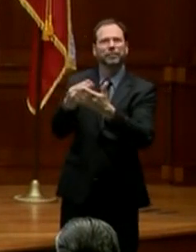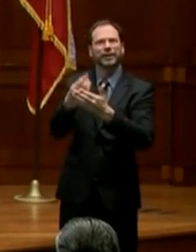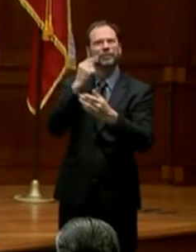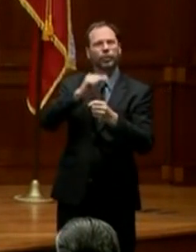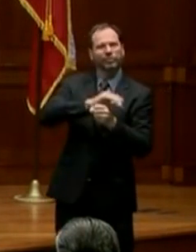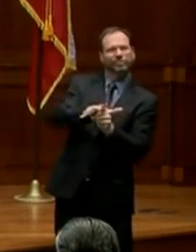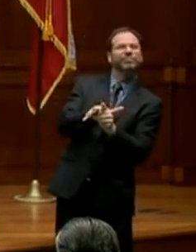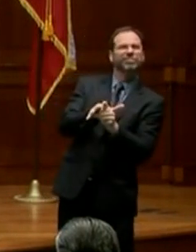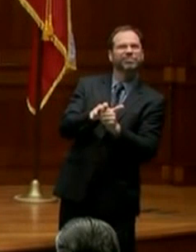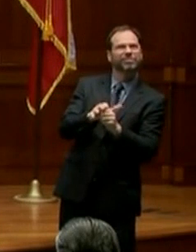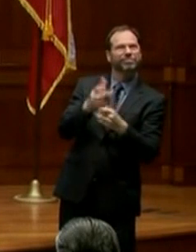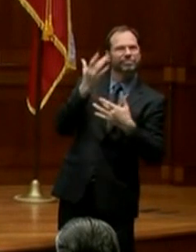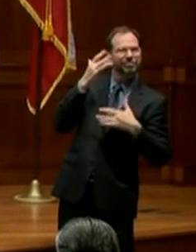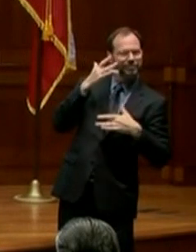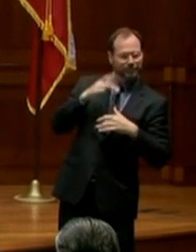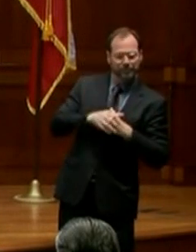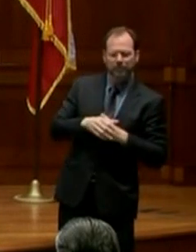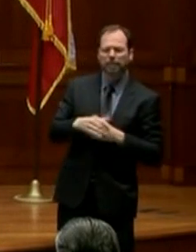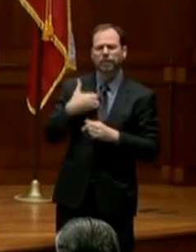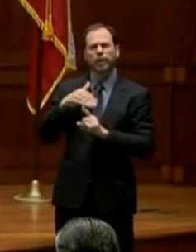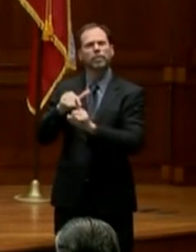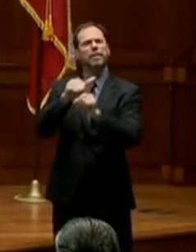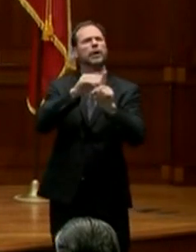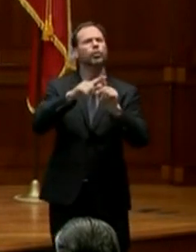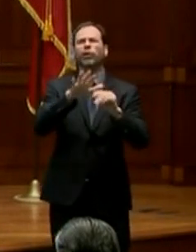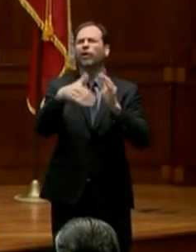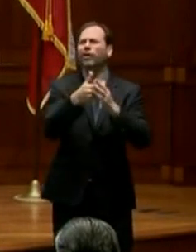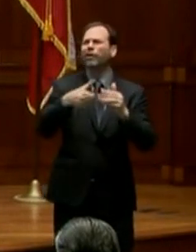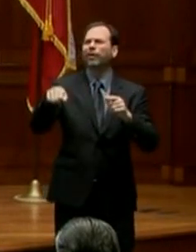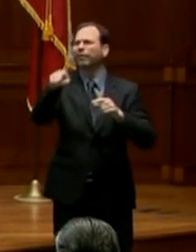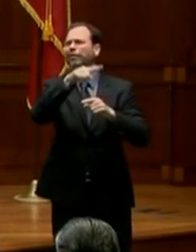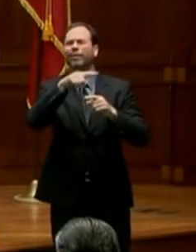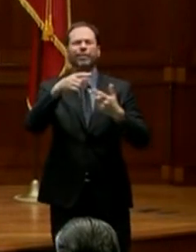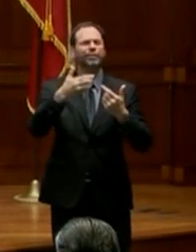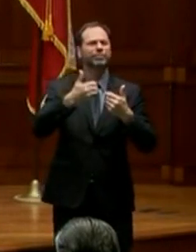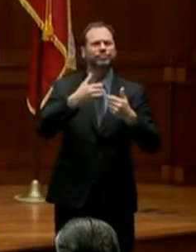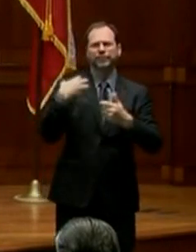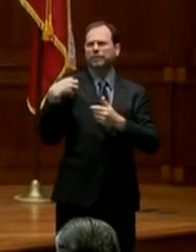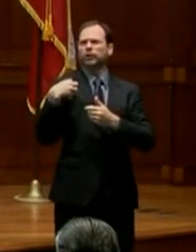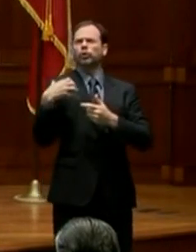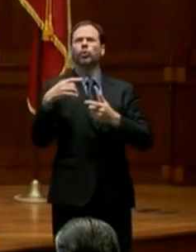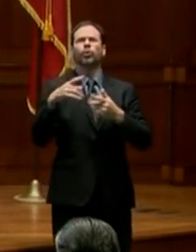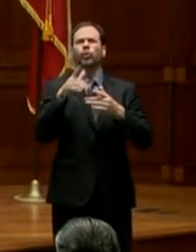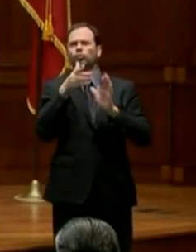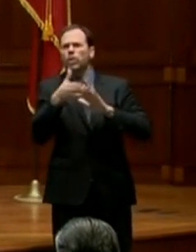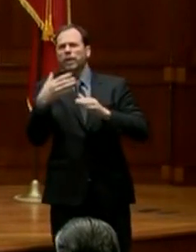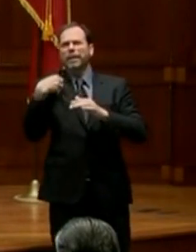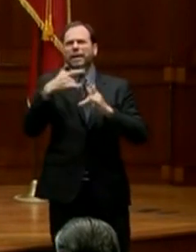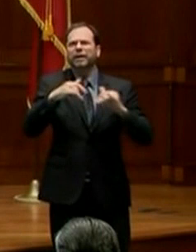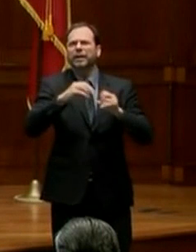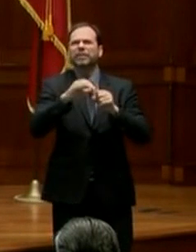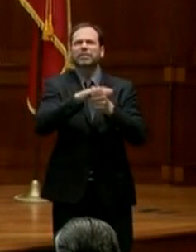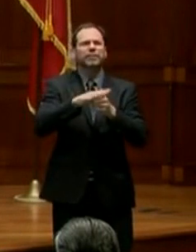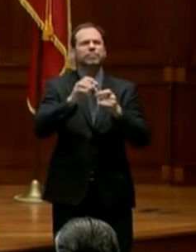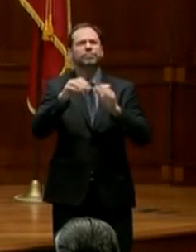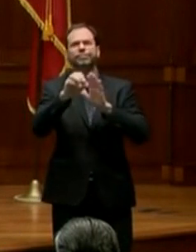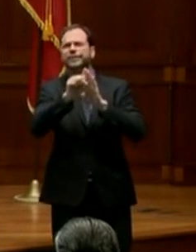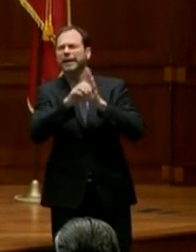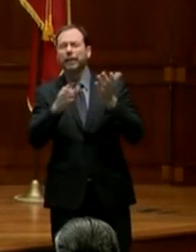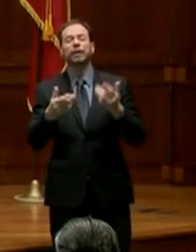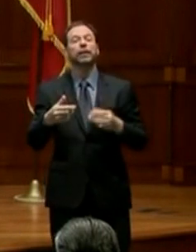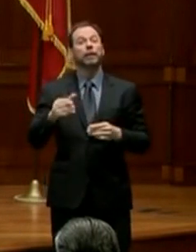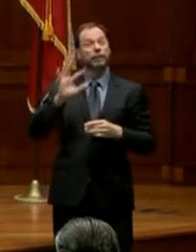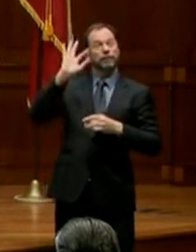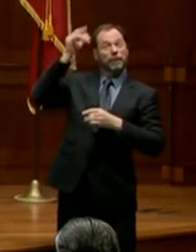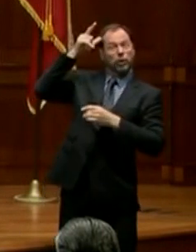me use this as a reminder to all officials, whether they be state or local. The federal government has provided